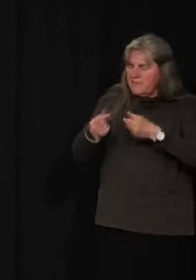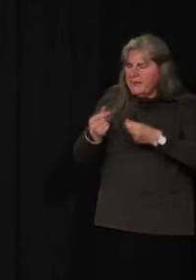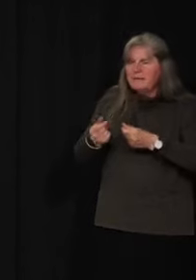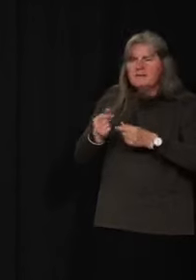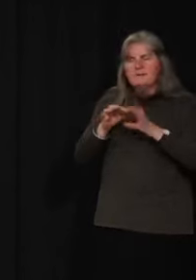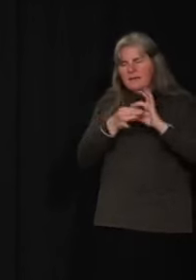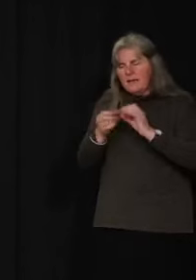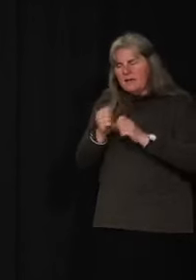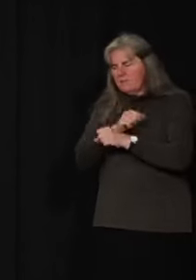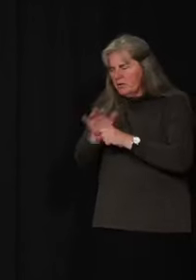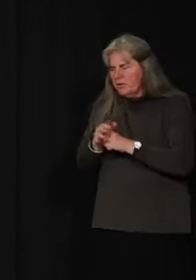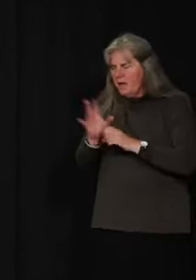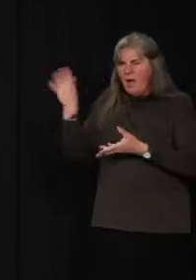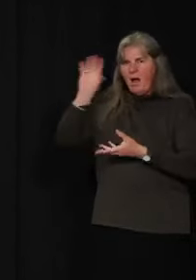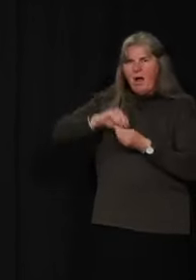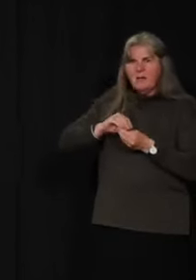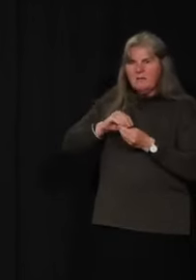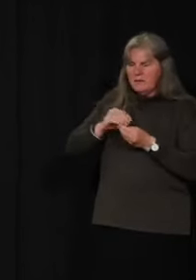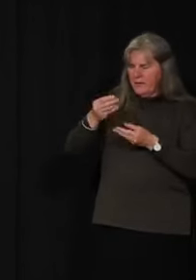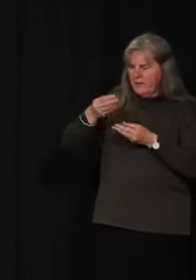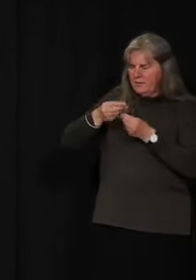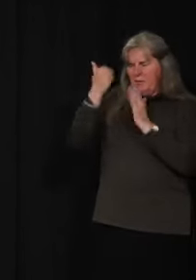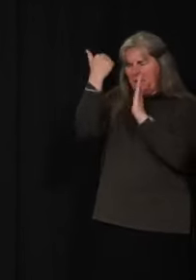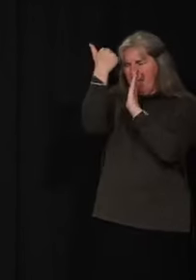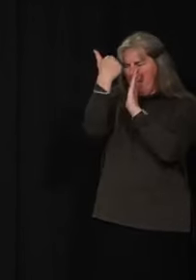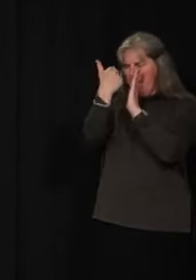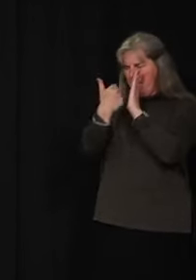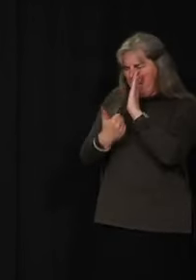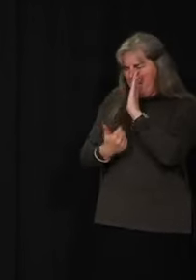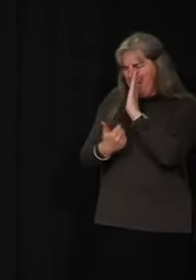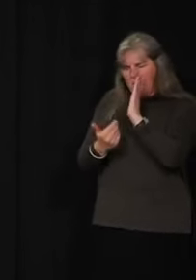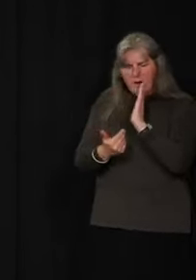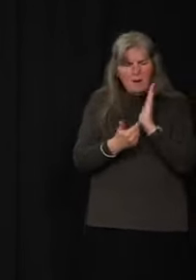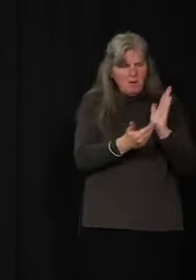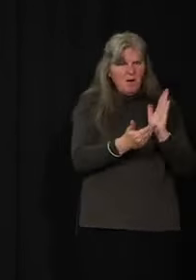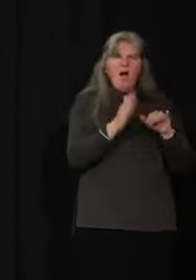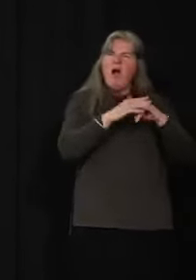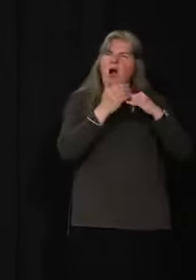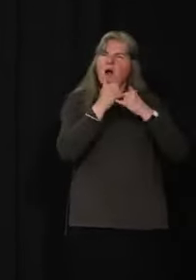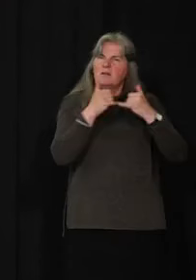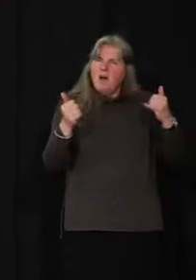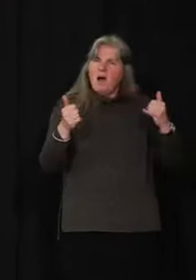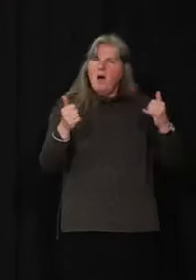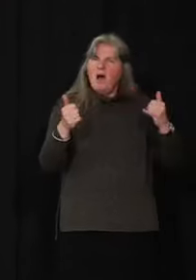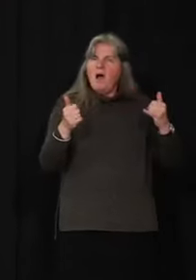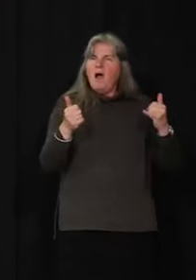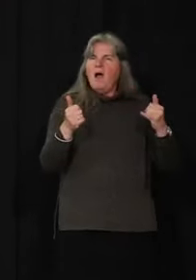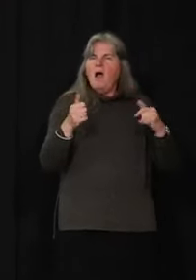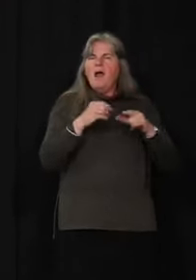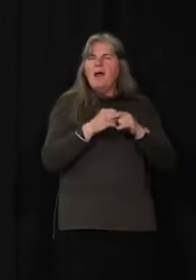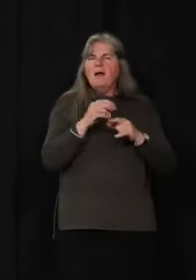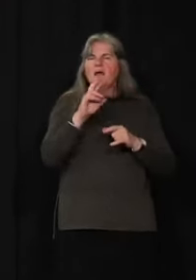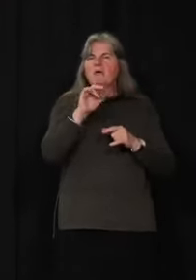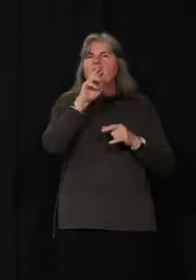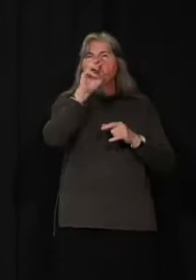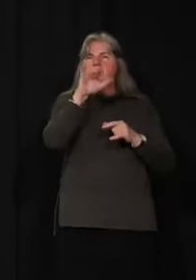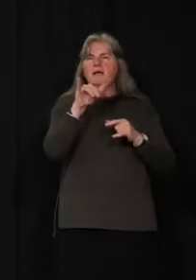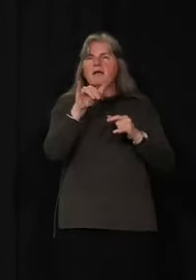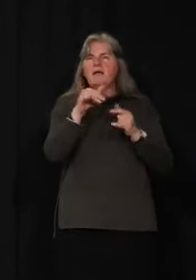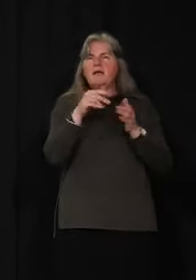that we've accumulated. All of those expenses are publicly available online and they're even listed in our recovery plan.